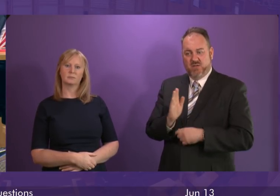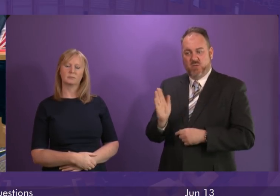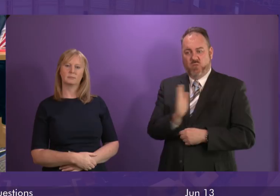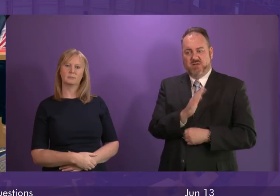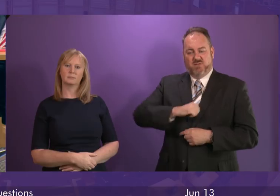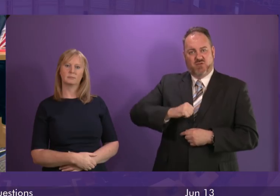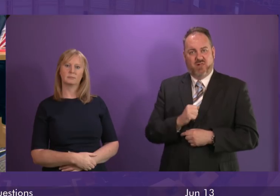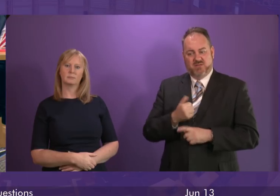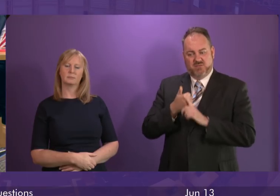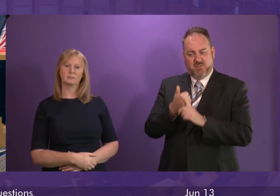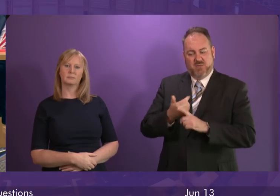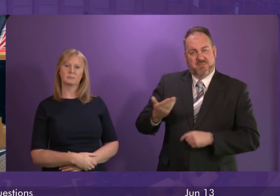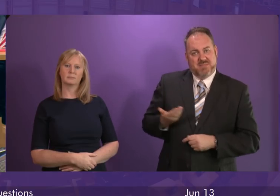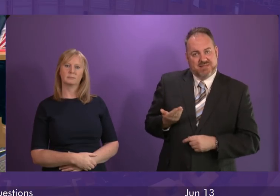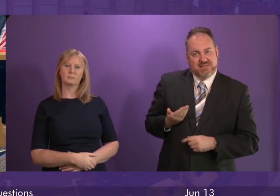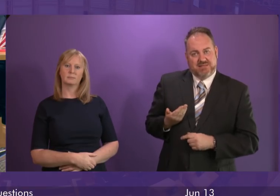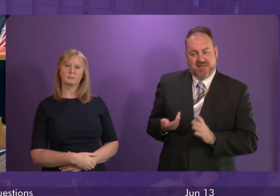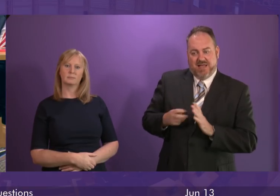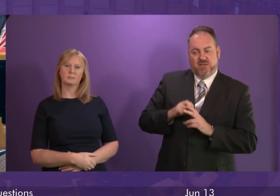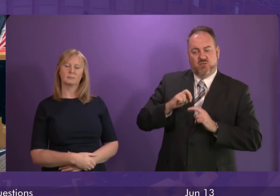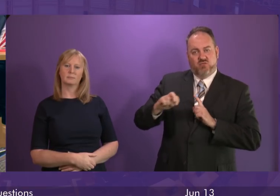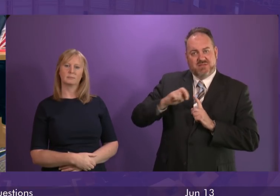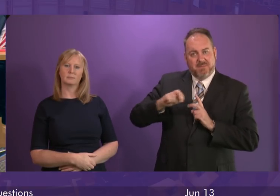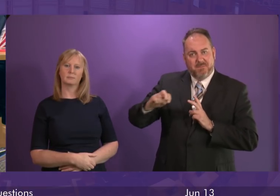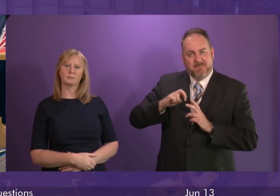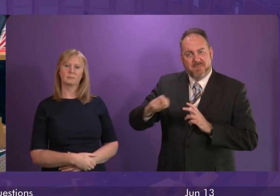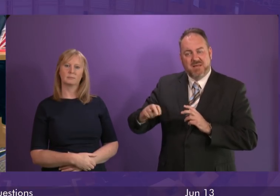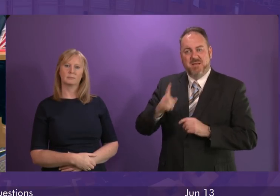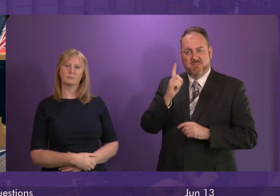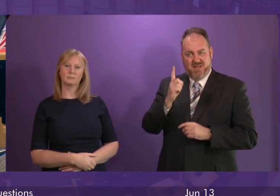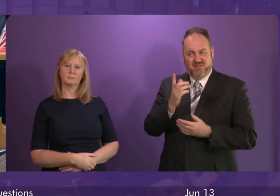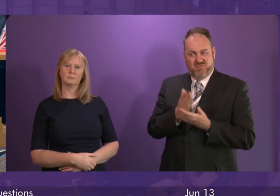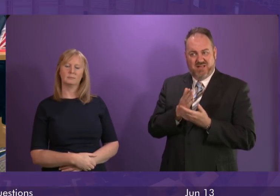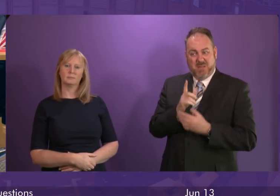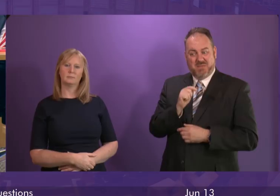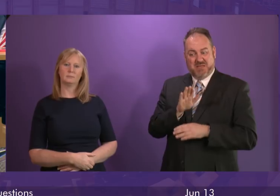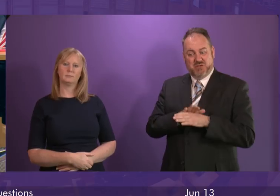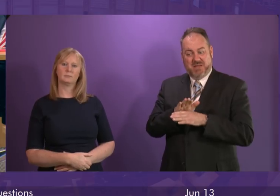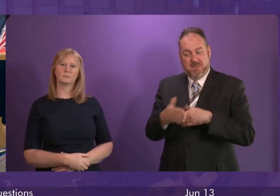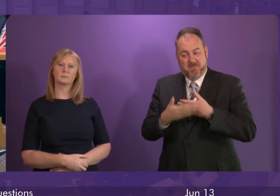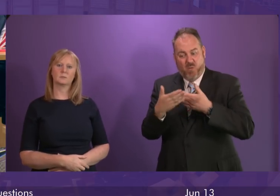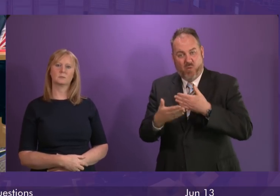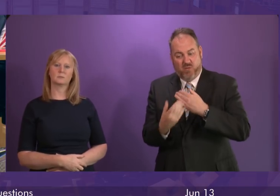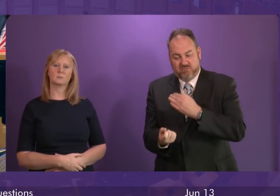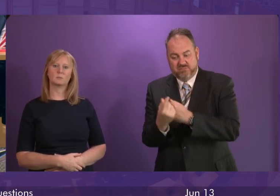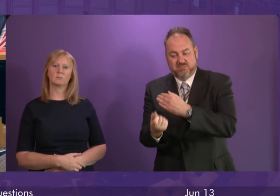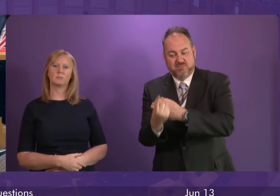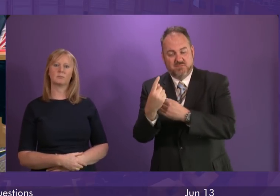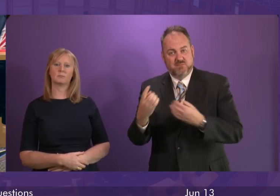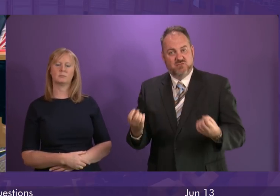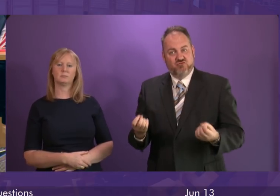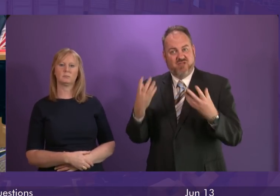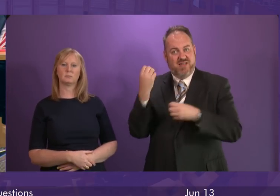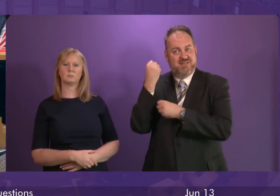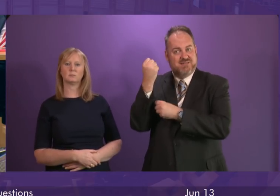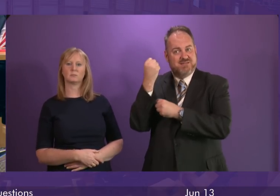both business and tourism and I'm sure the same can be said of Aberdeen. Given that there are potential further strikes planned and this is the peak travel season